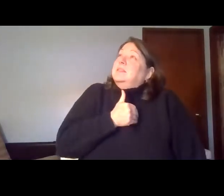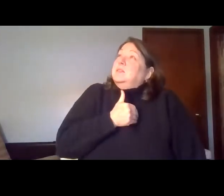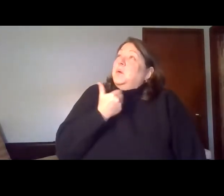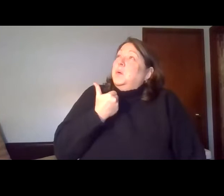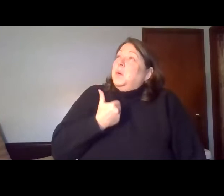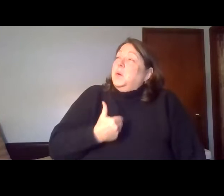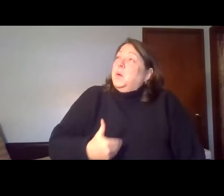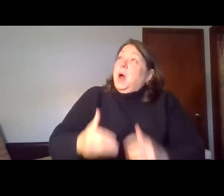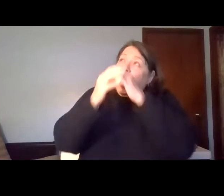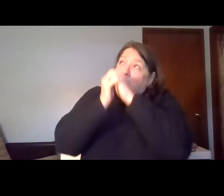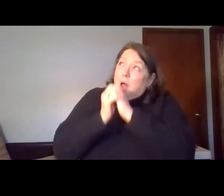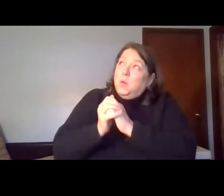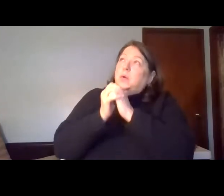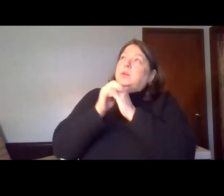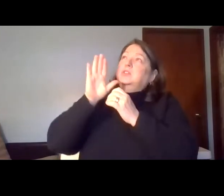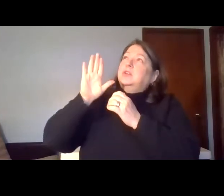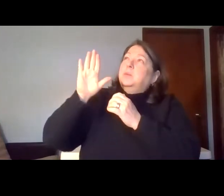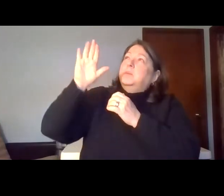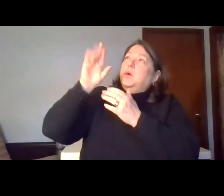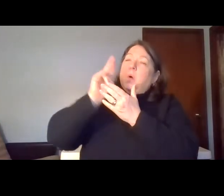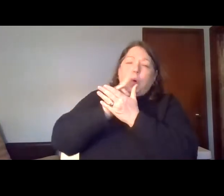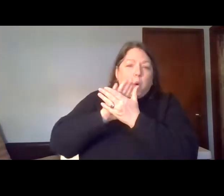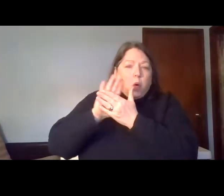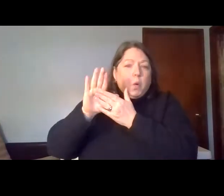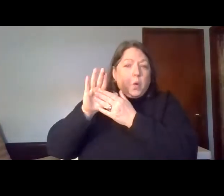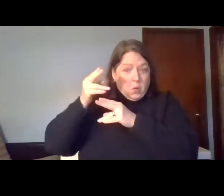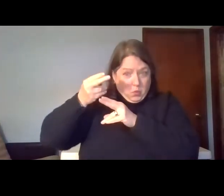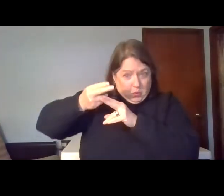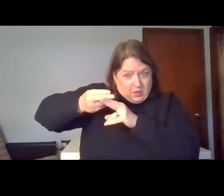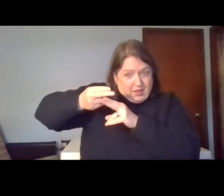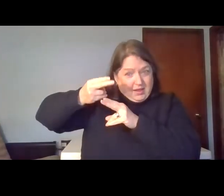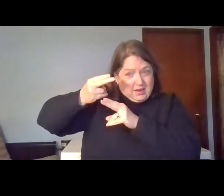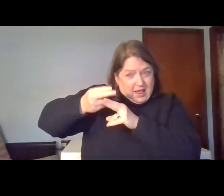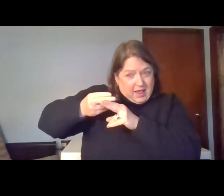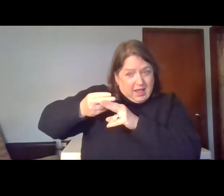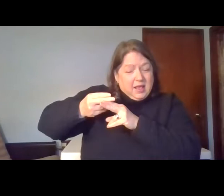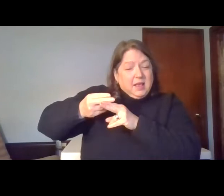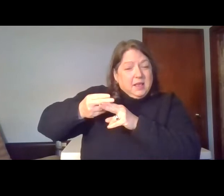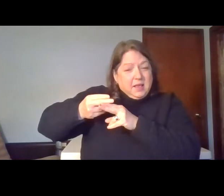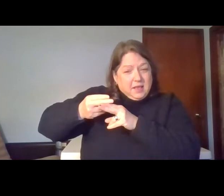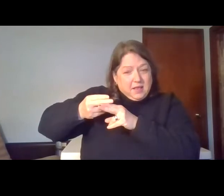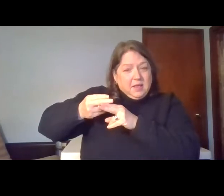soul, I'll worship your holy name.